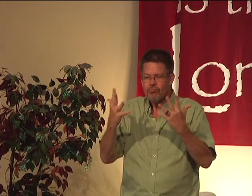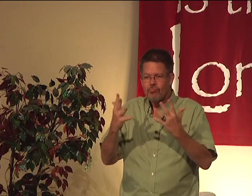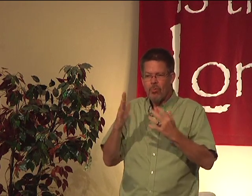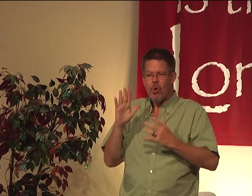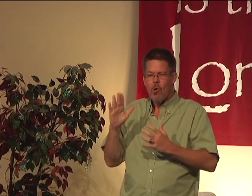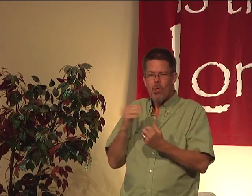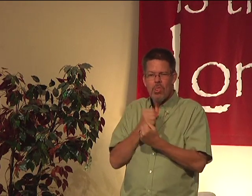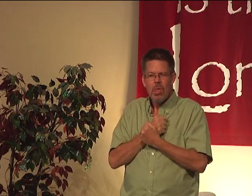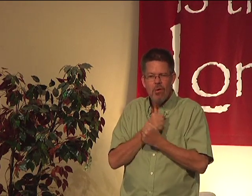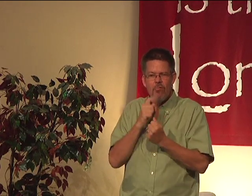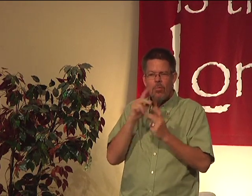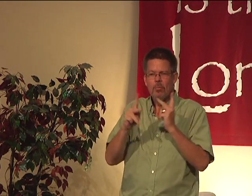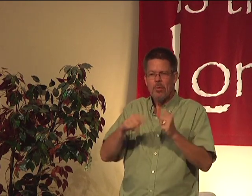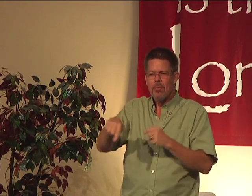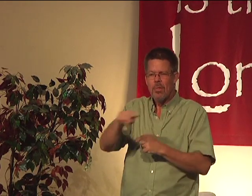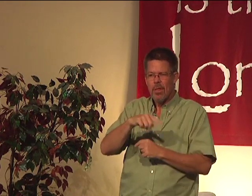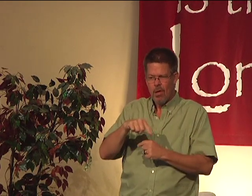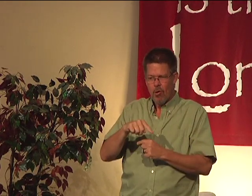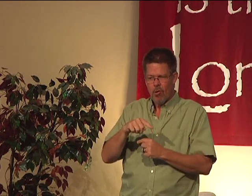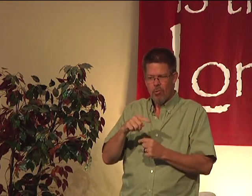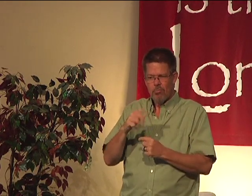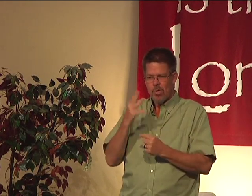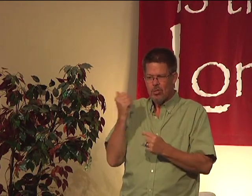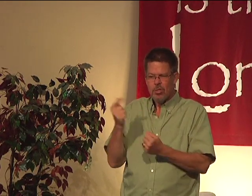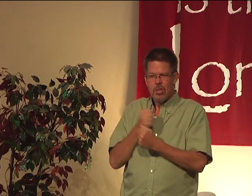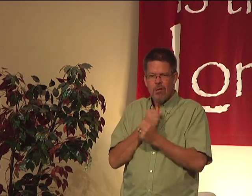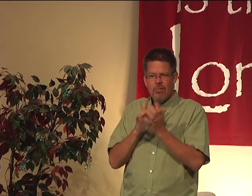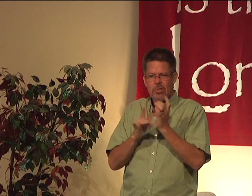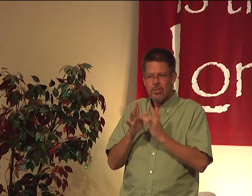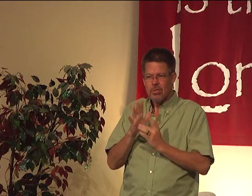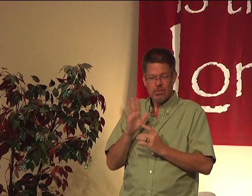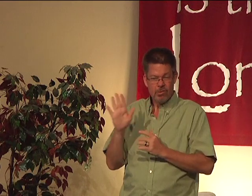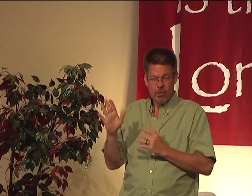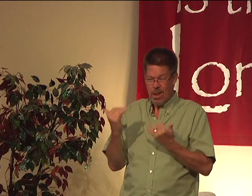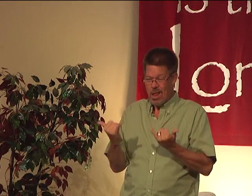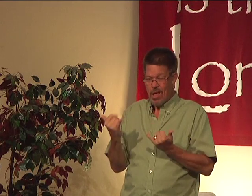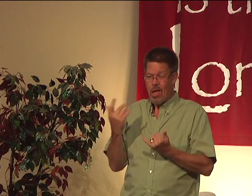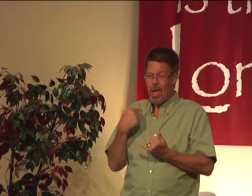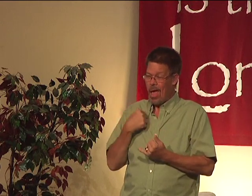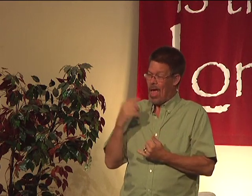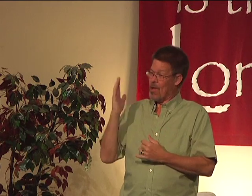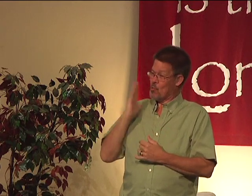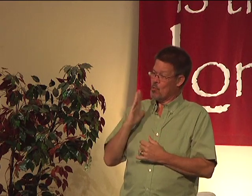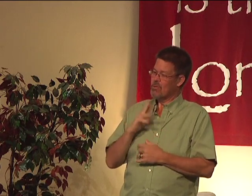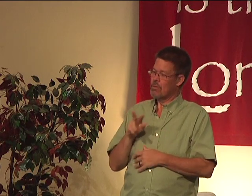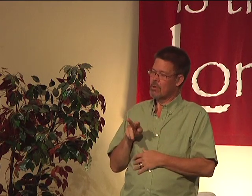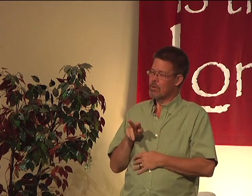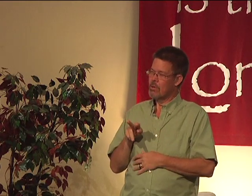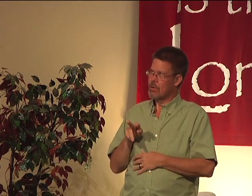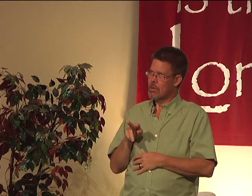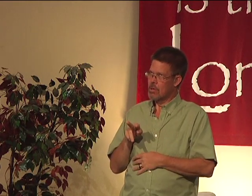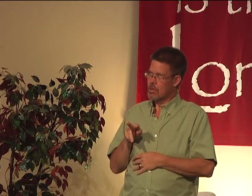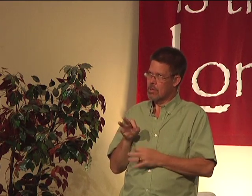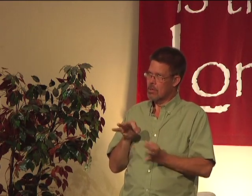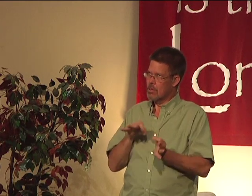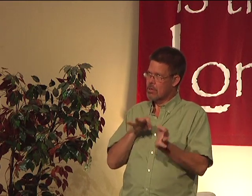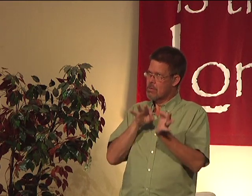But her radiance, her love for those people. She loved Jesus. And right now, I used to look at her